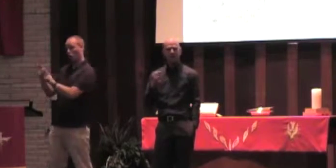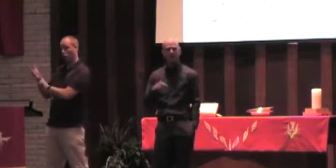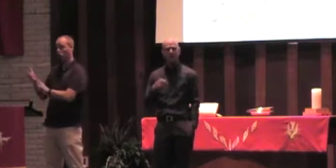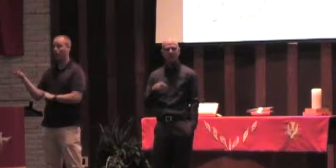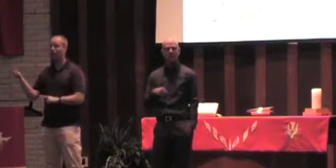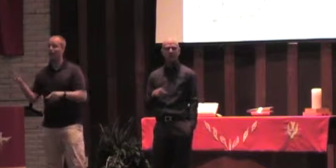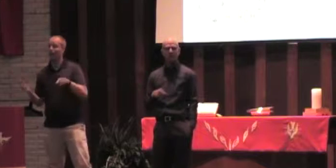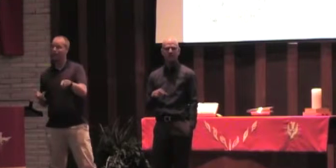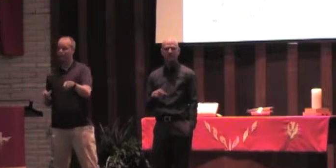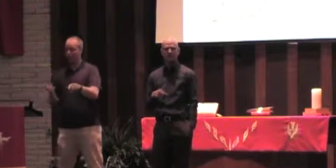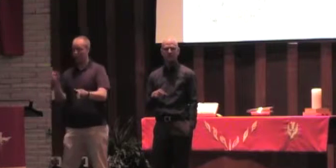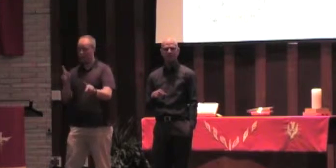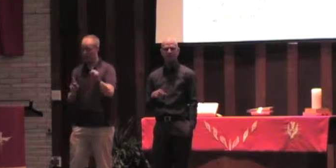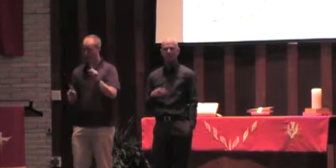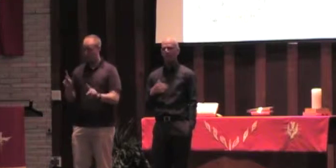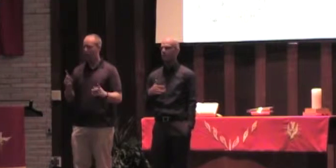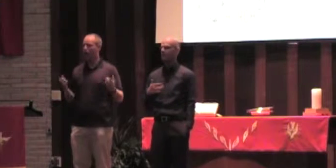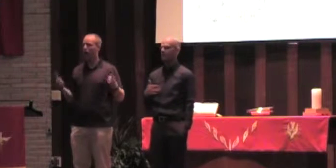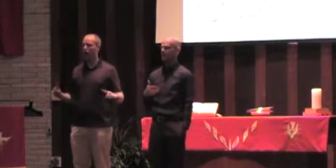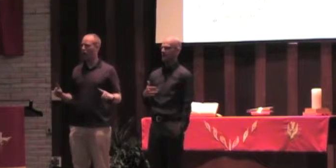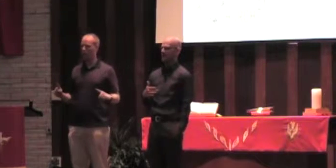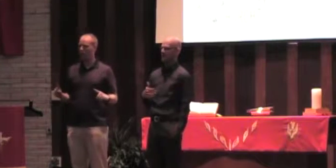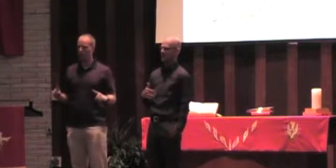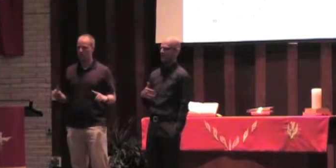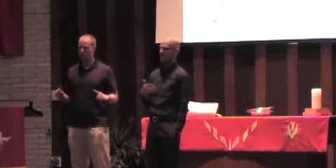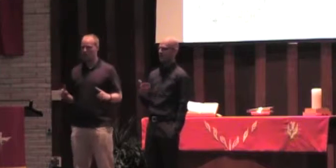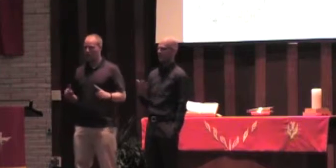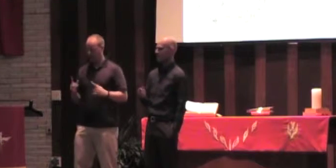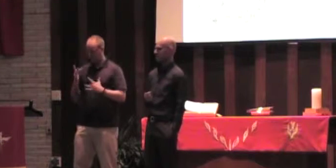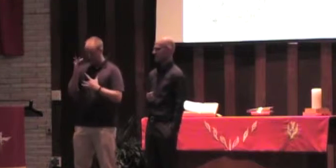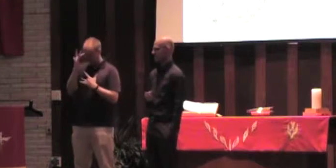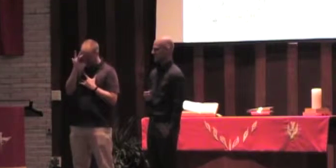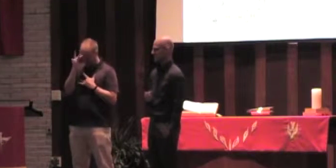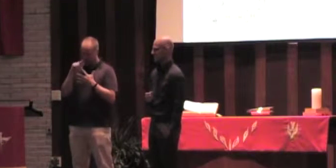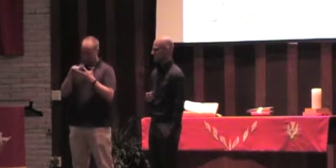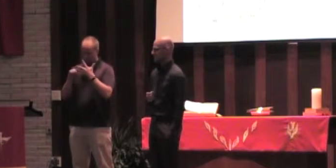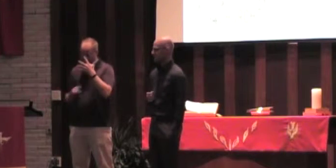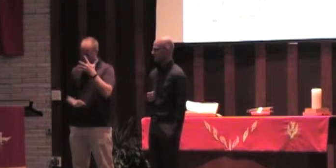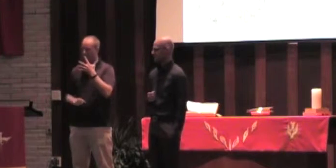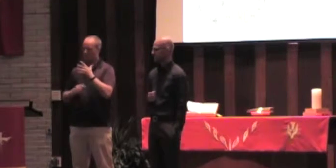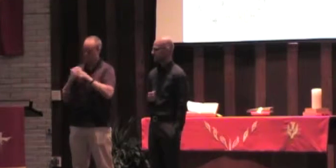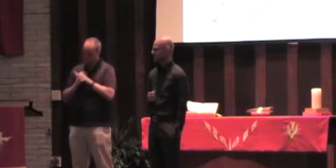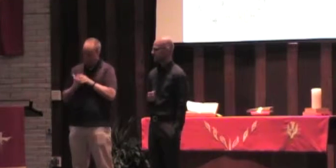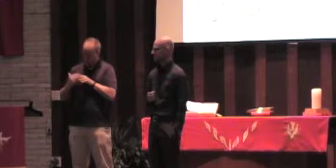That in our sickness, we will defend that which makes us sick.